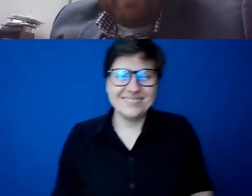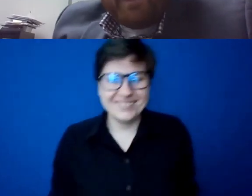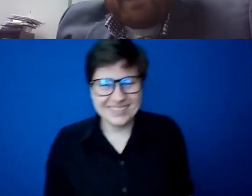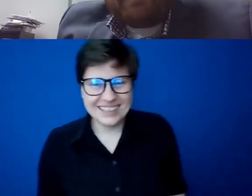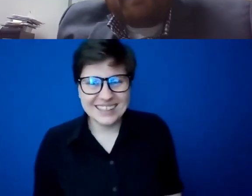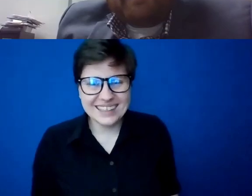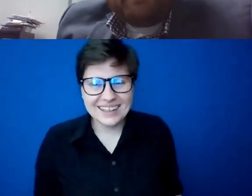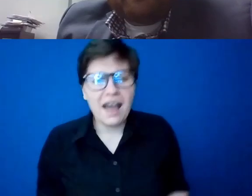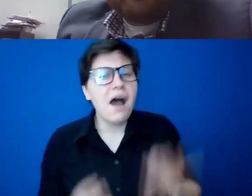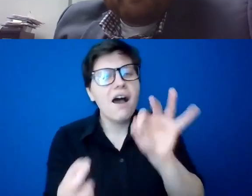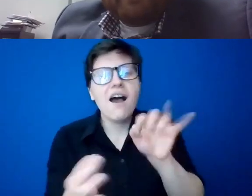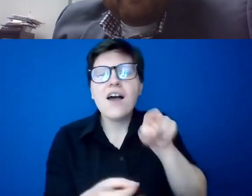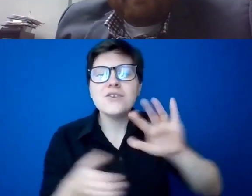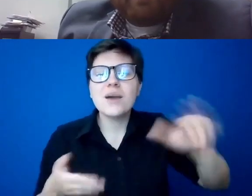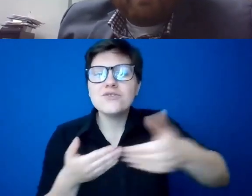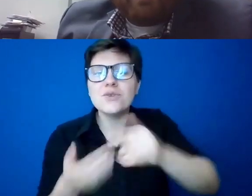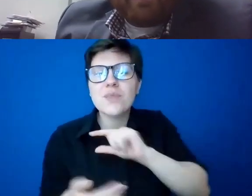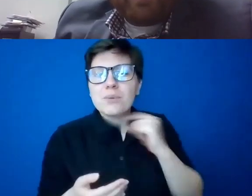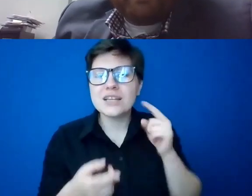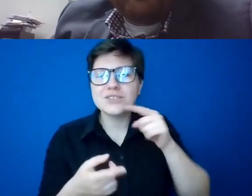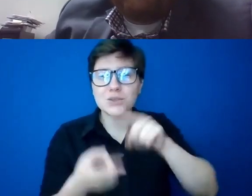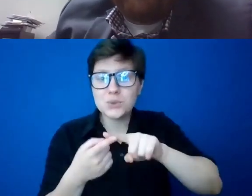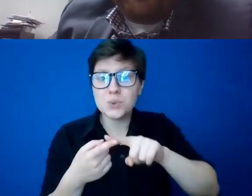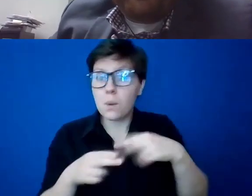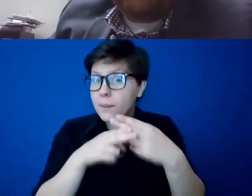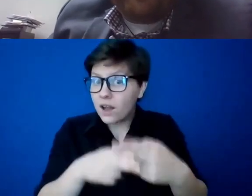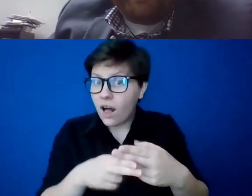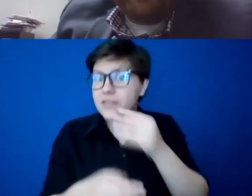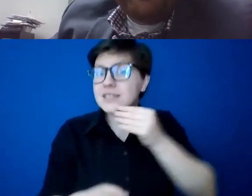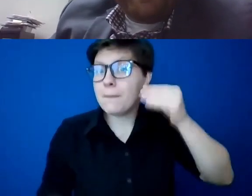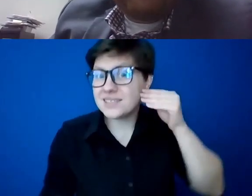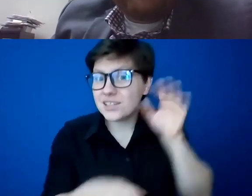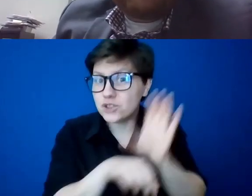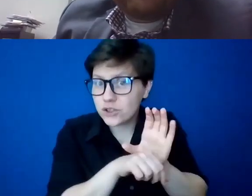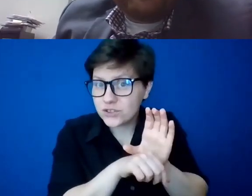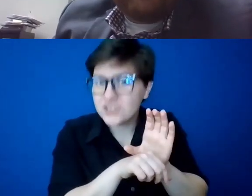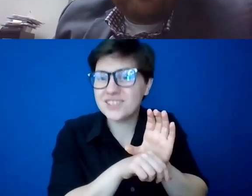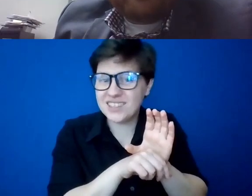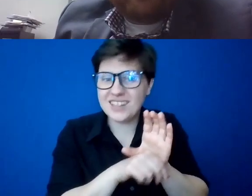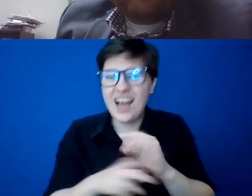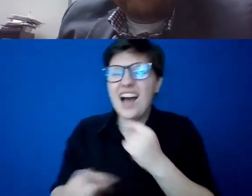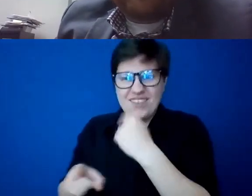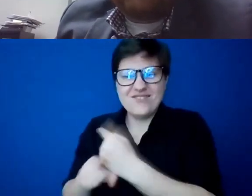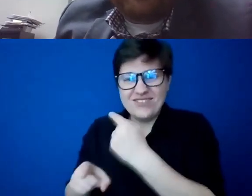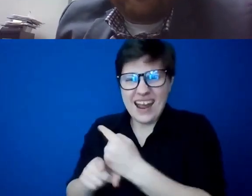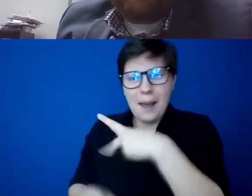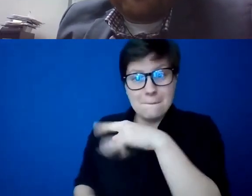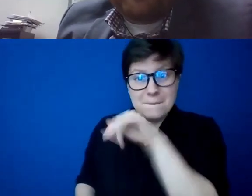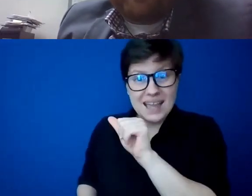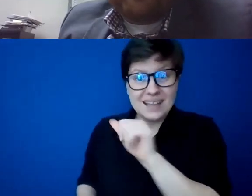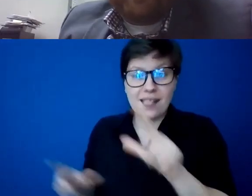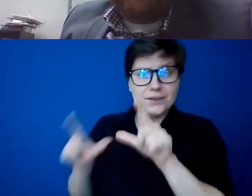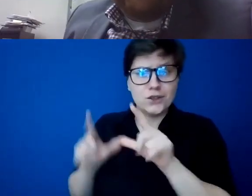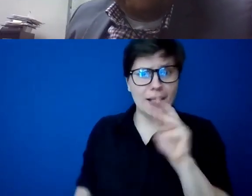introduced the priest to what we call the domestic church. That's right. And, and Pia is the, uh, Pia is the liturgical MC of our